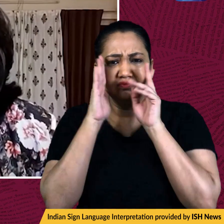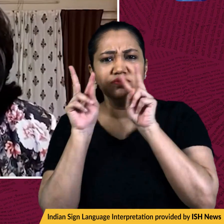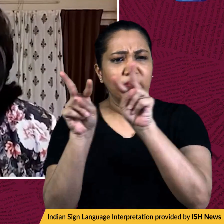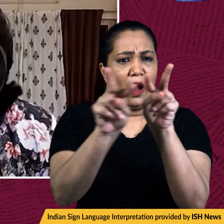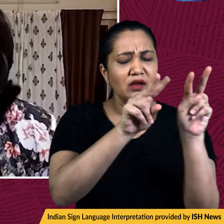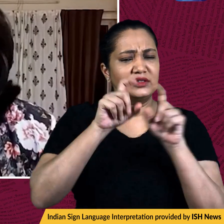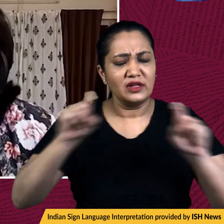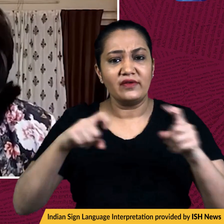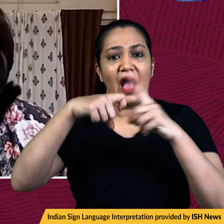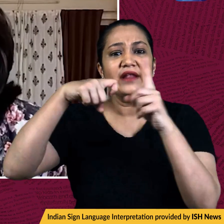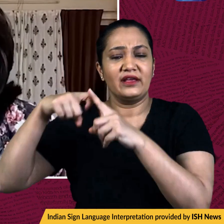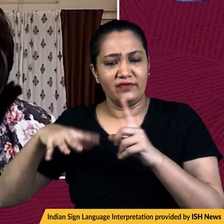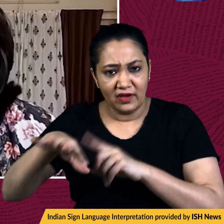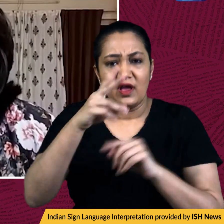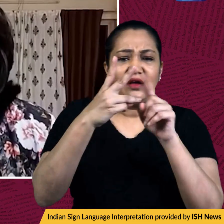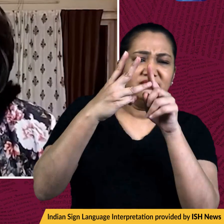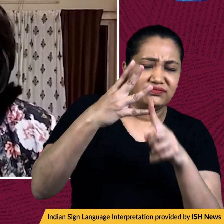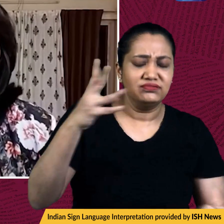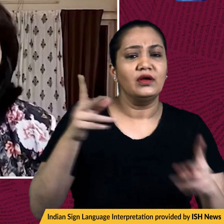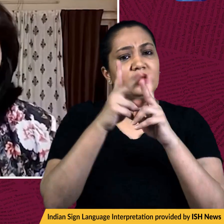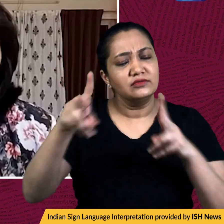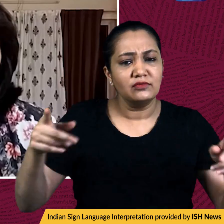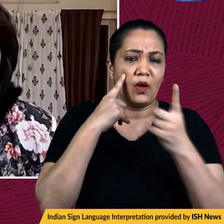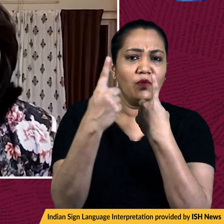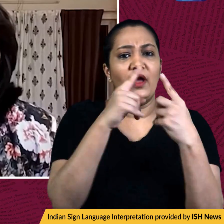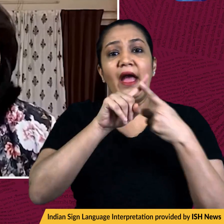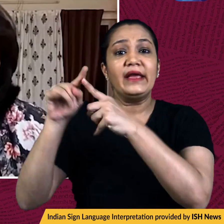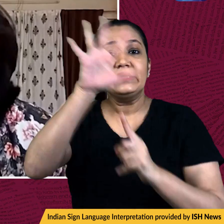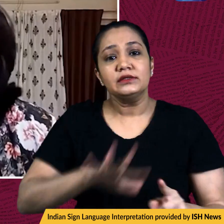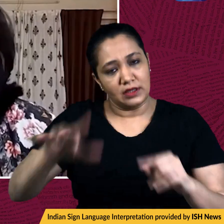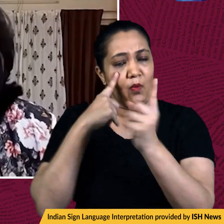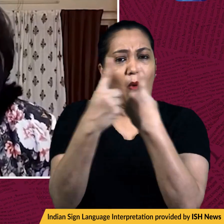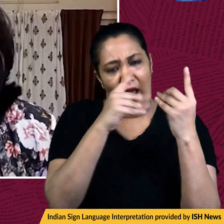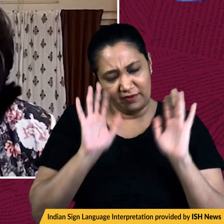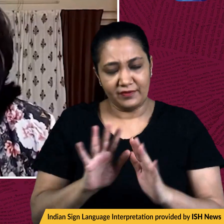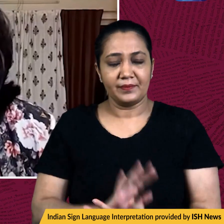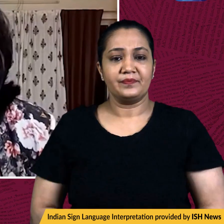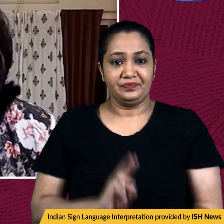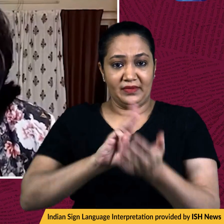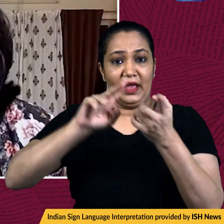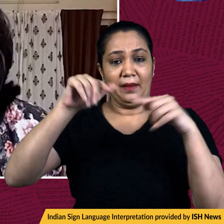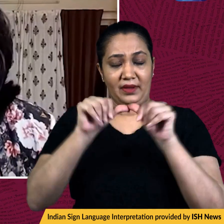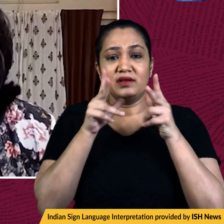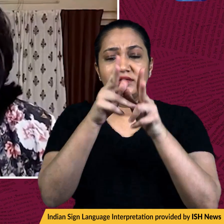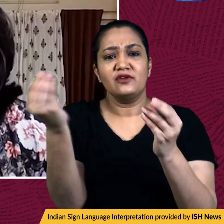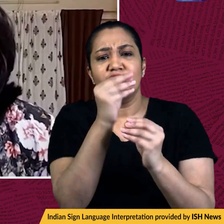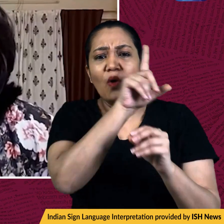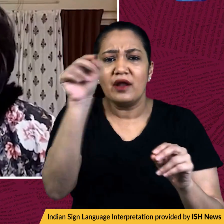developments in Kharkiv, Sumi and other cities in eastern Ukraine, end quote. Now, the MEA has also said that a few hundreds might still be